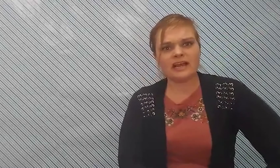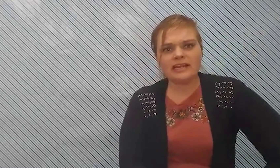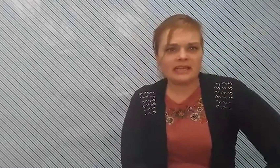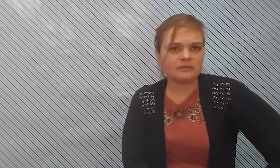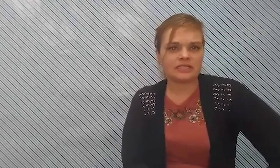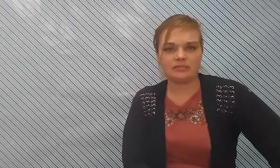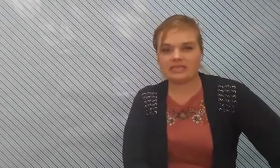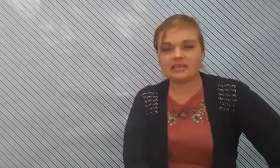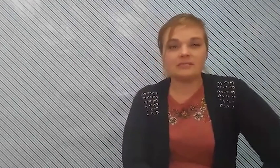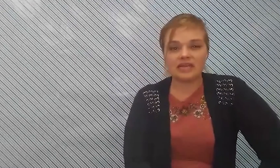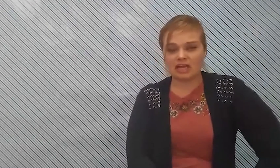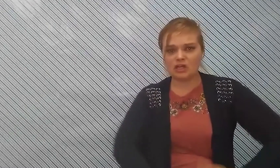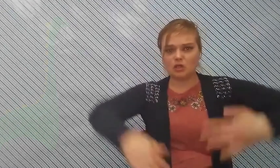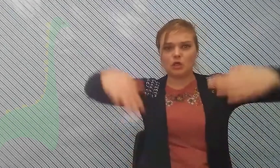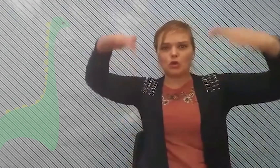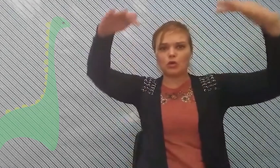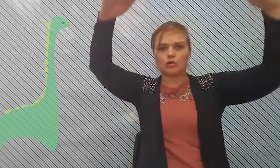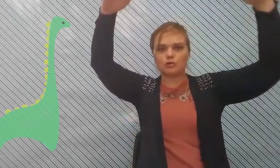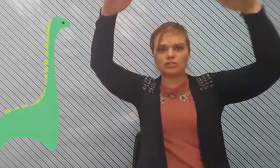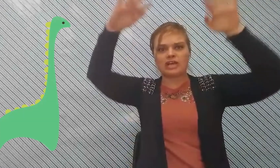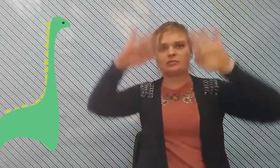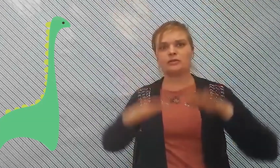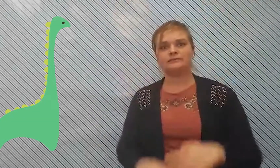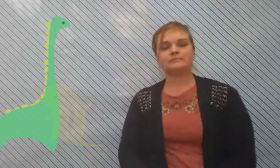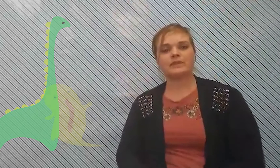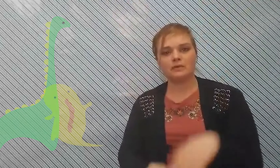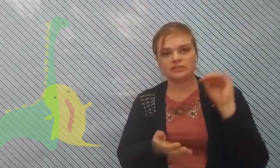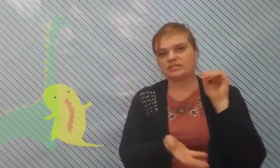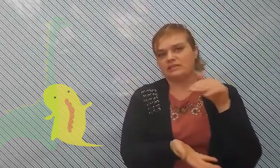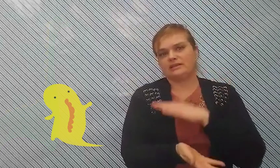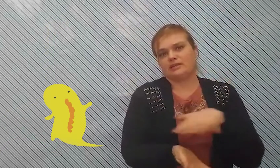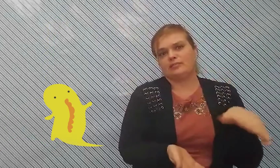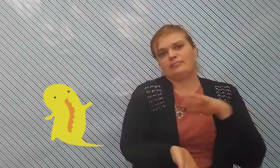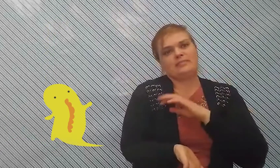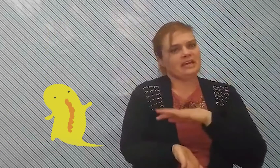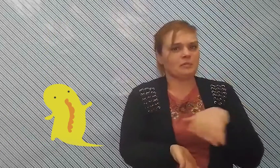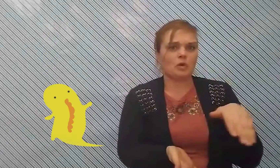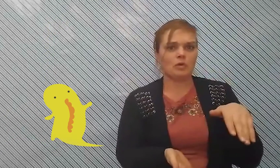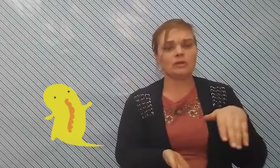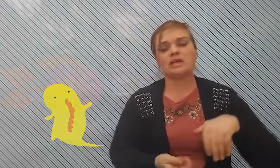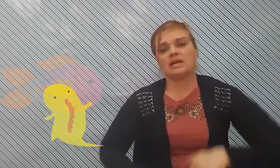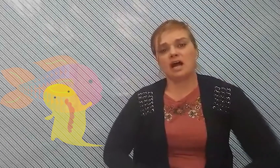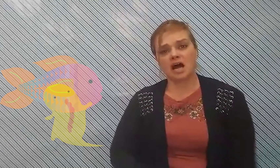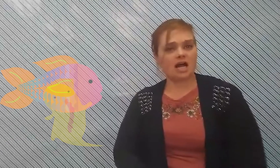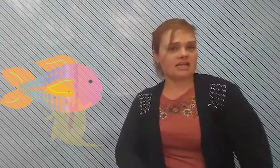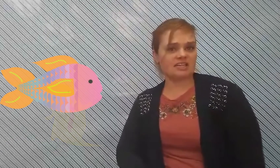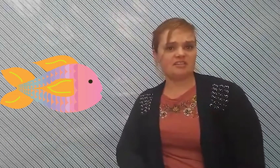kind of animal is it going to be is it going to be a huge animal or just a little animal uh is it going to